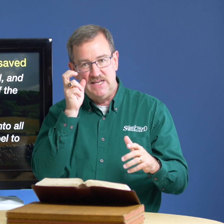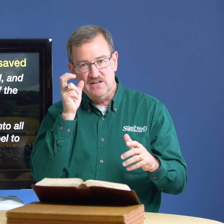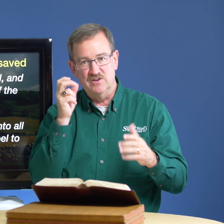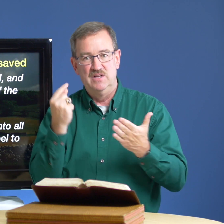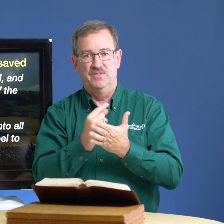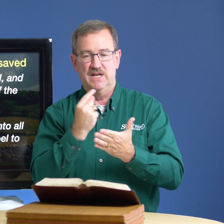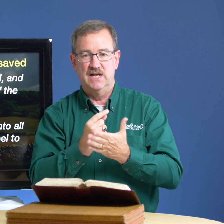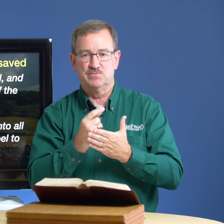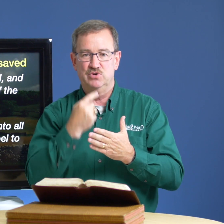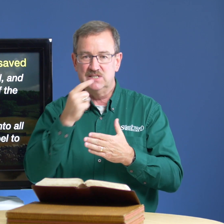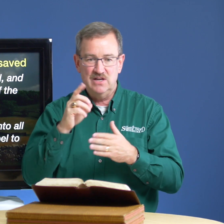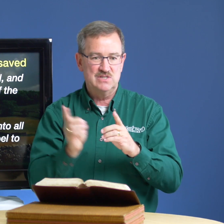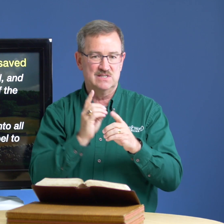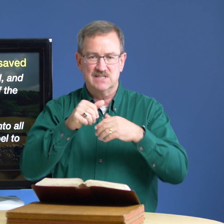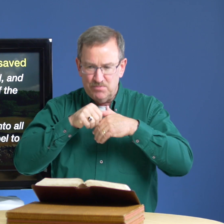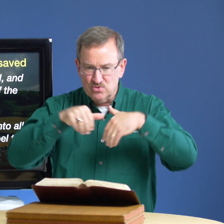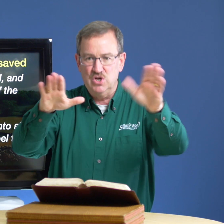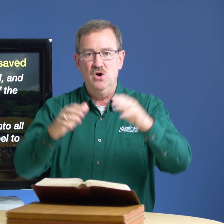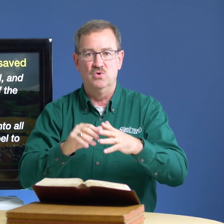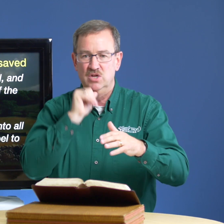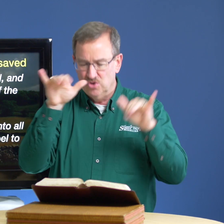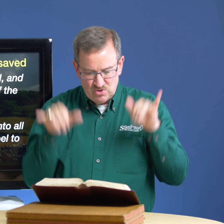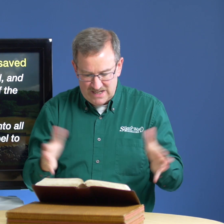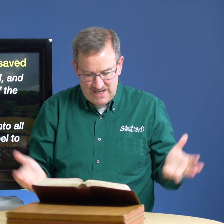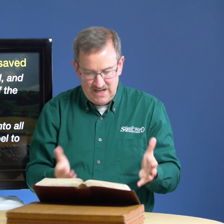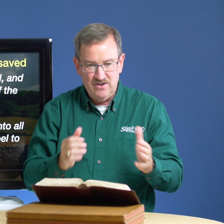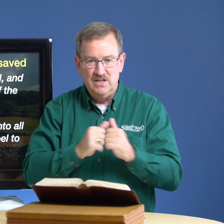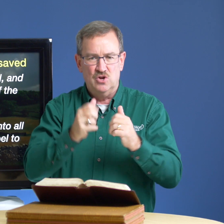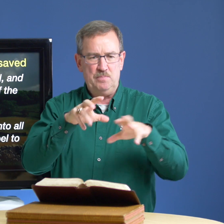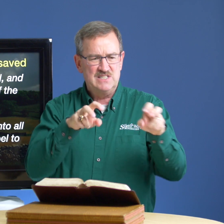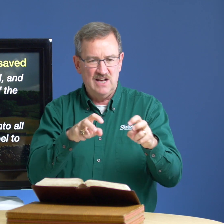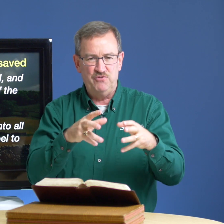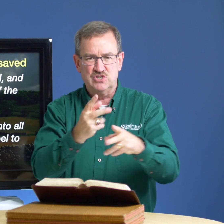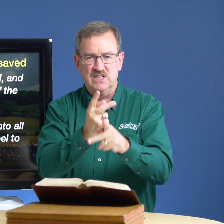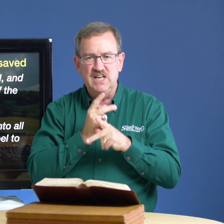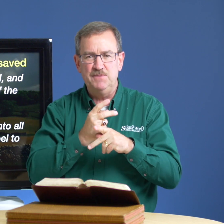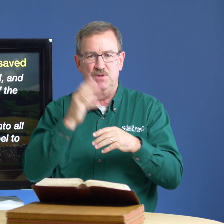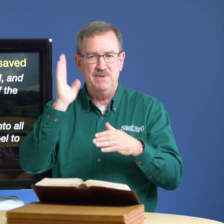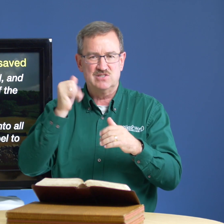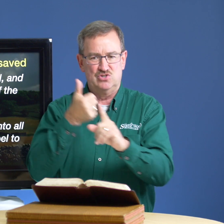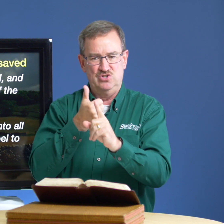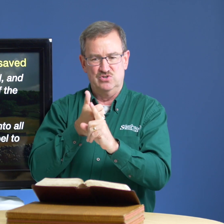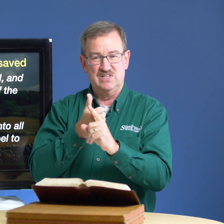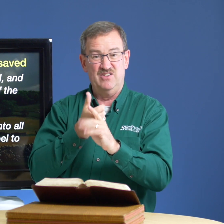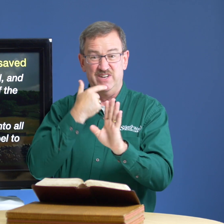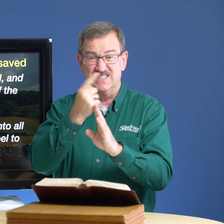hear the gospel he tells his disciples go don't stay here don't be selfish and keep the message to yourself and he